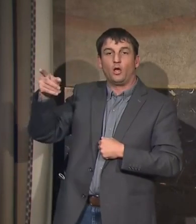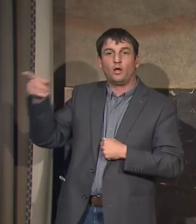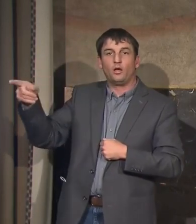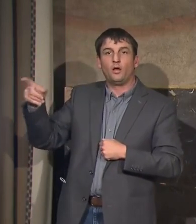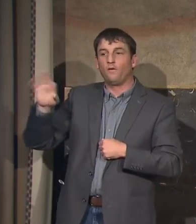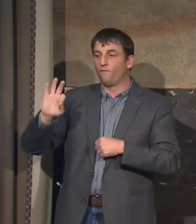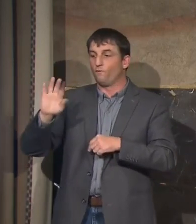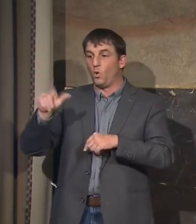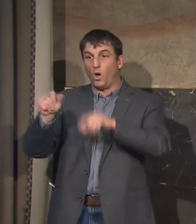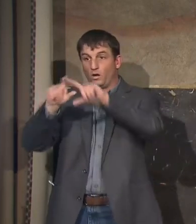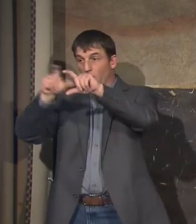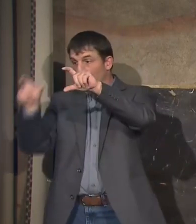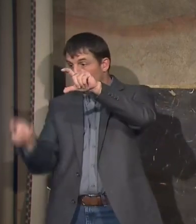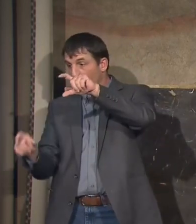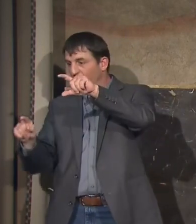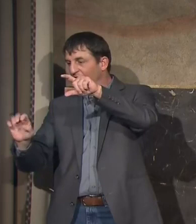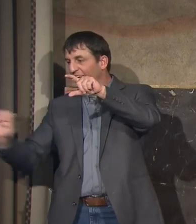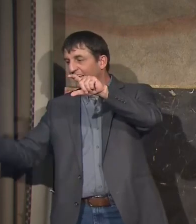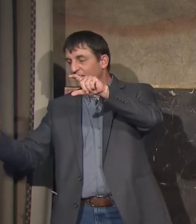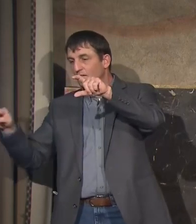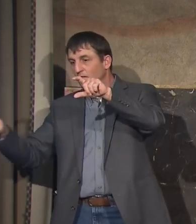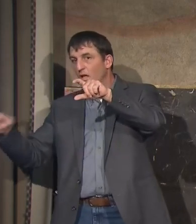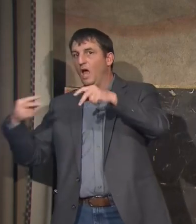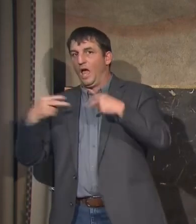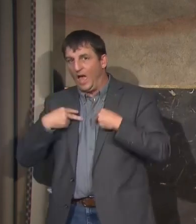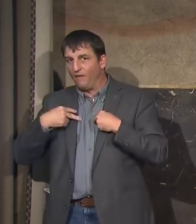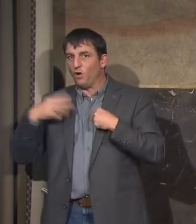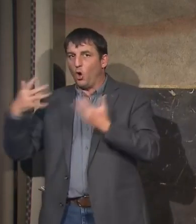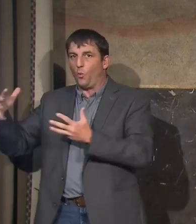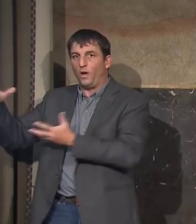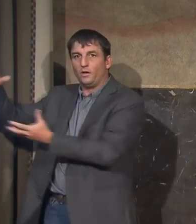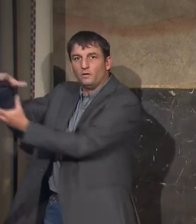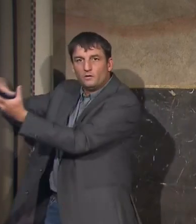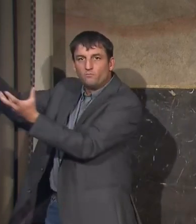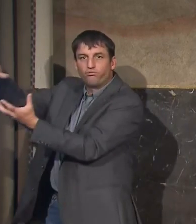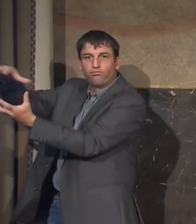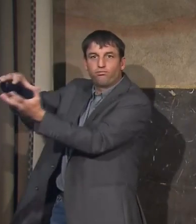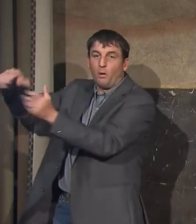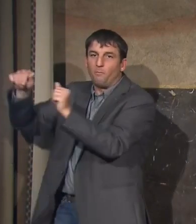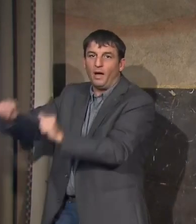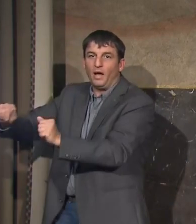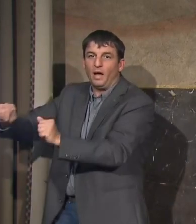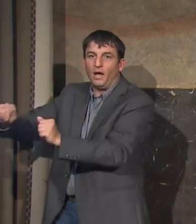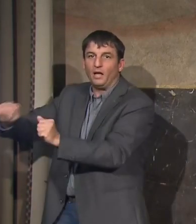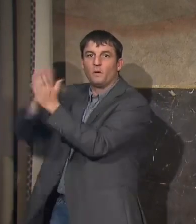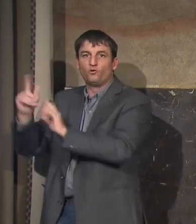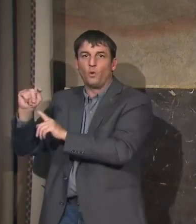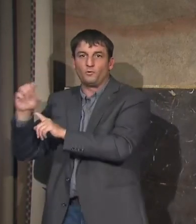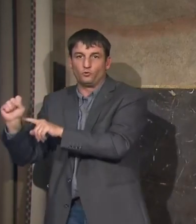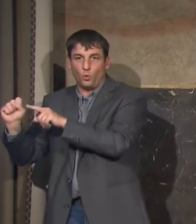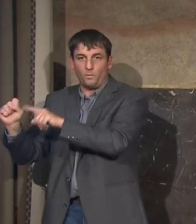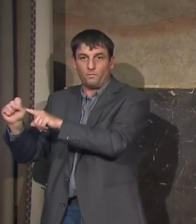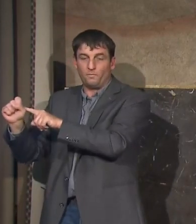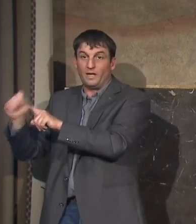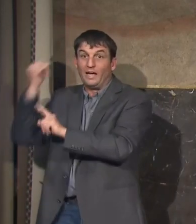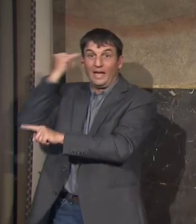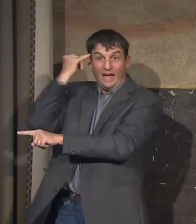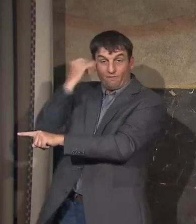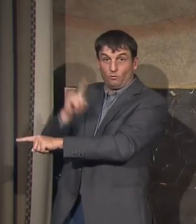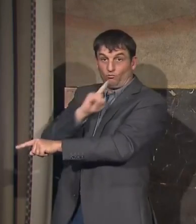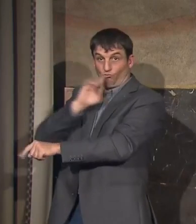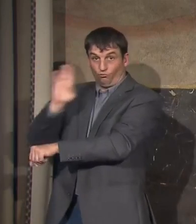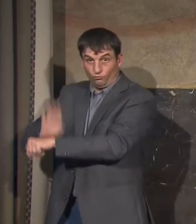Florida that could potentially become a tropical storm although at this point it looks like if it does it's going to